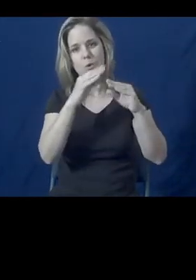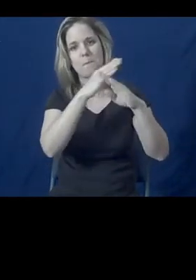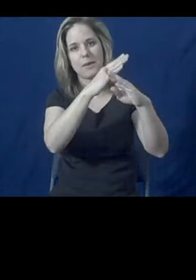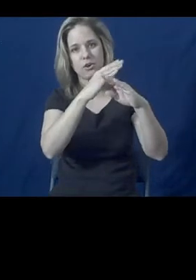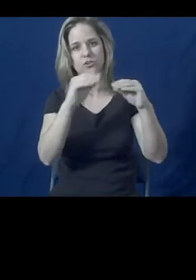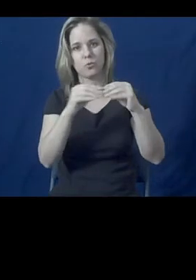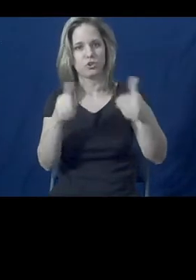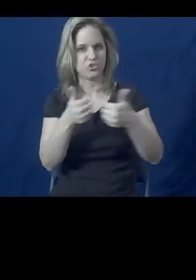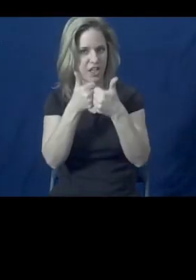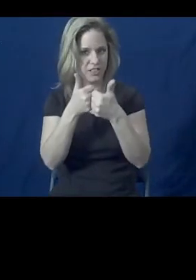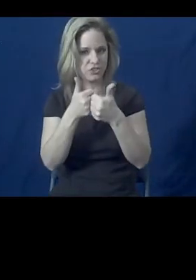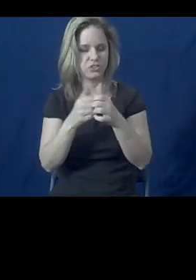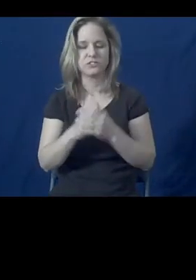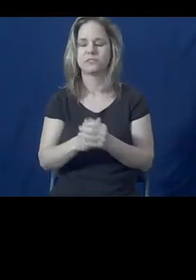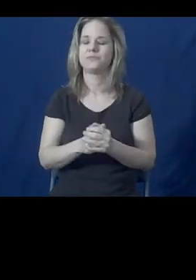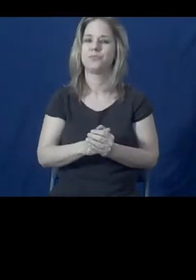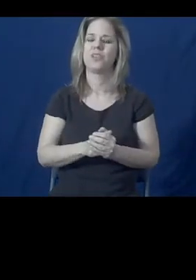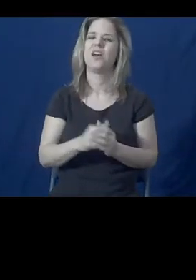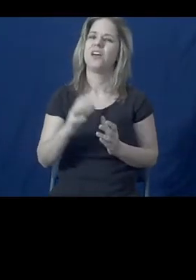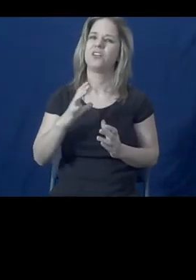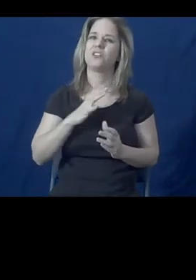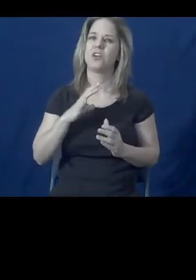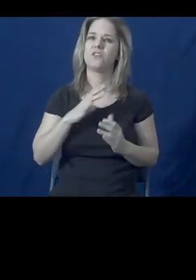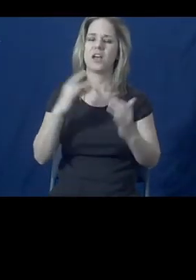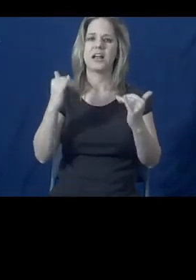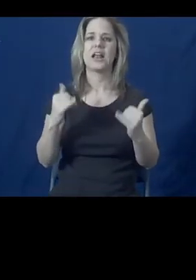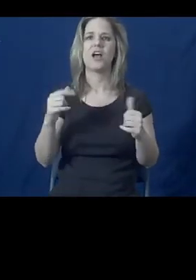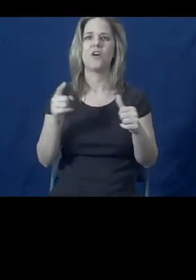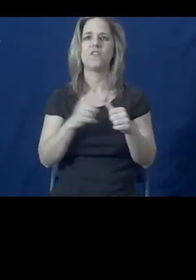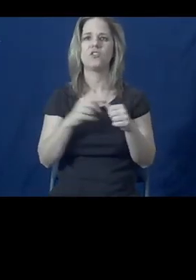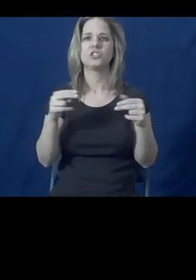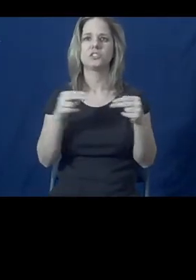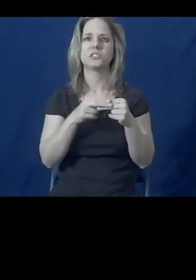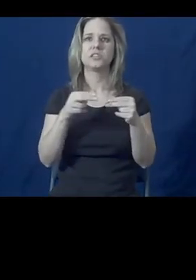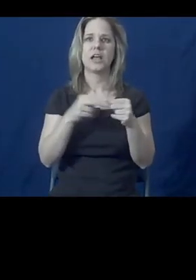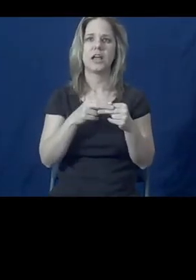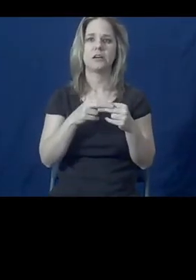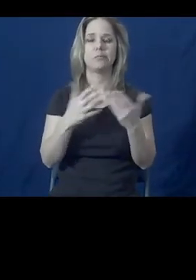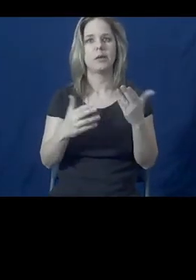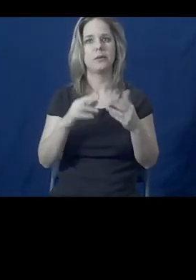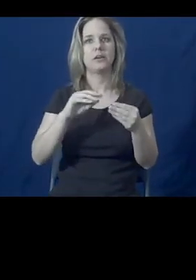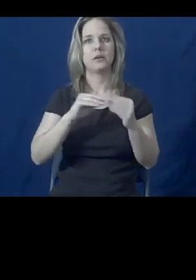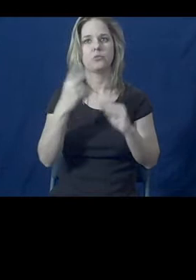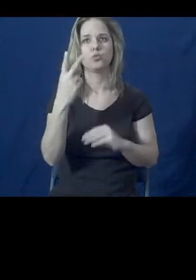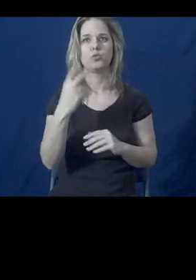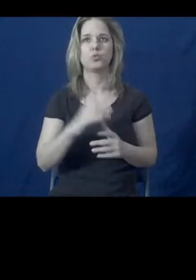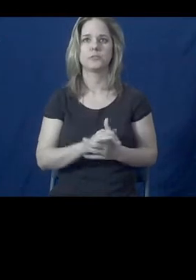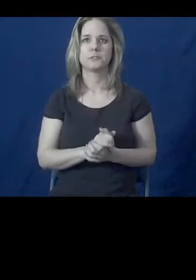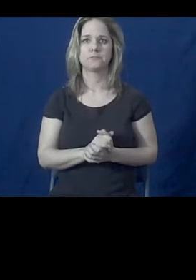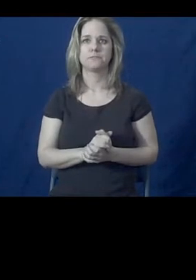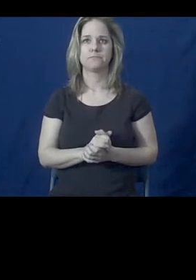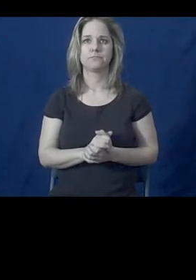So I guess with that we can kind of go to the first slide, or I guess it's slide number two.